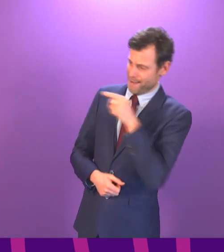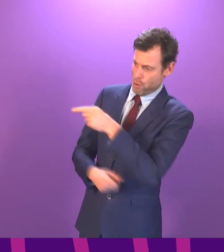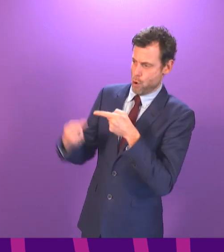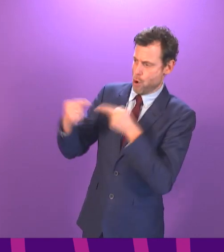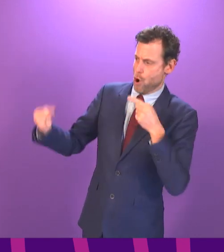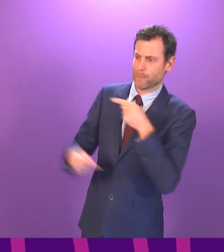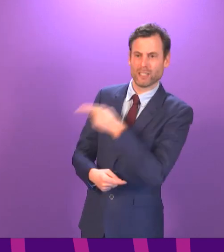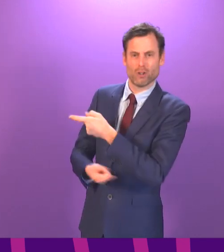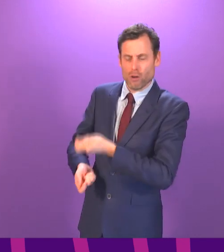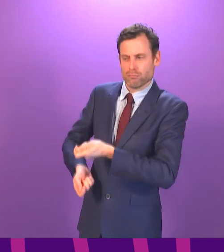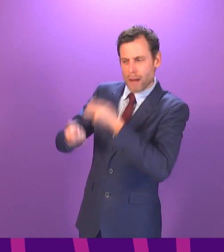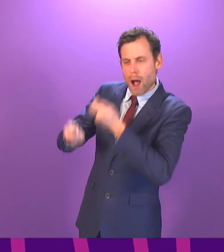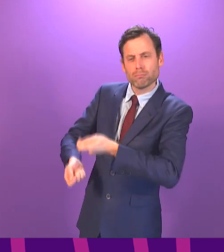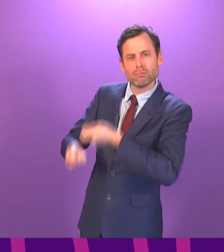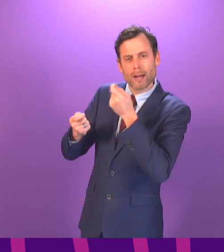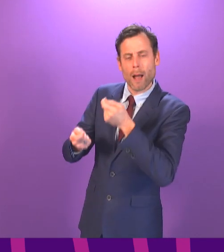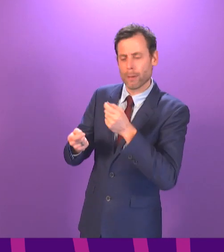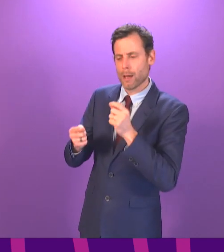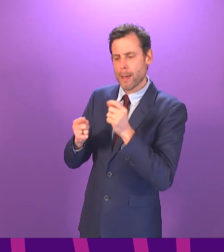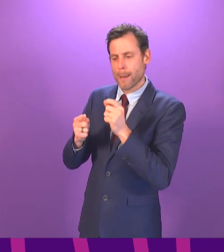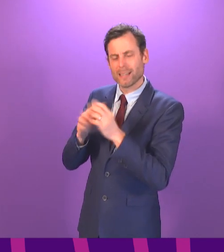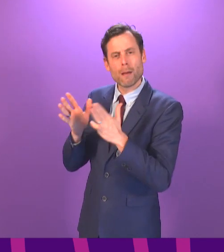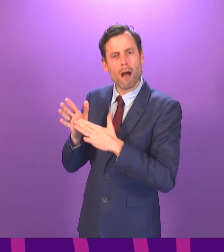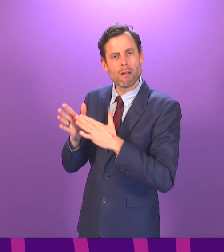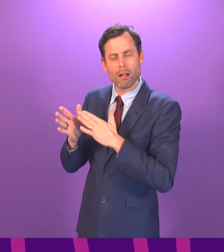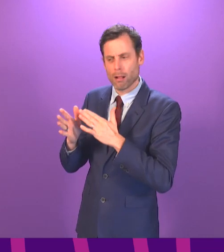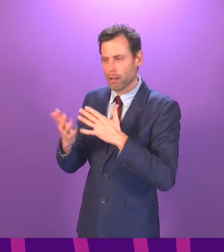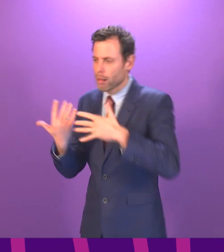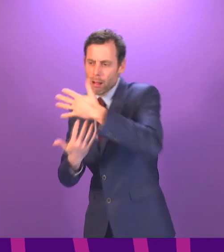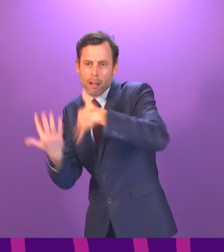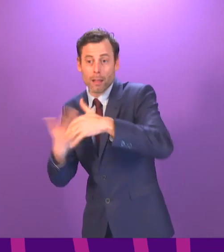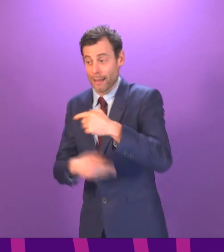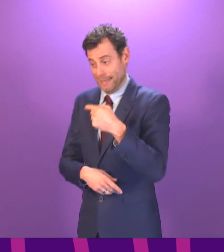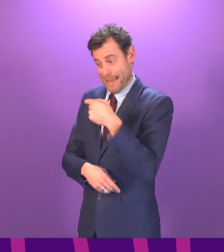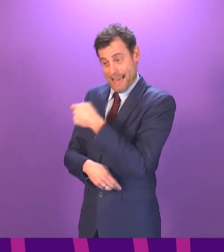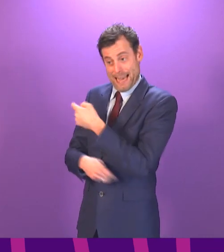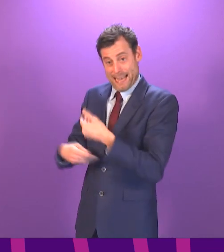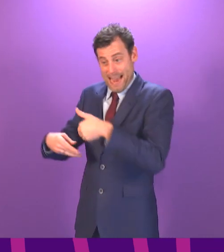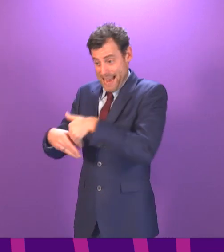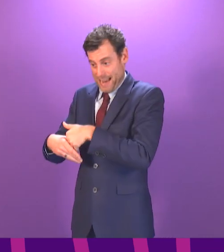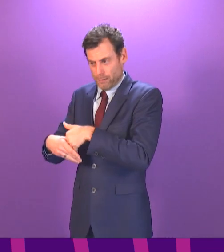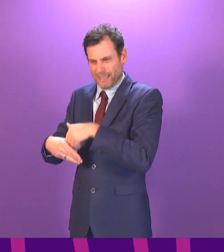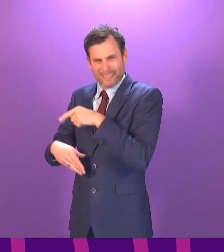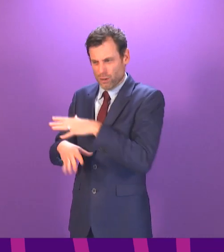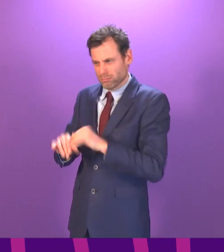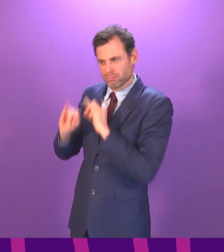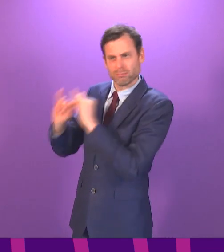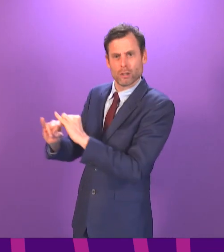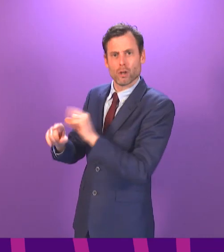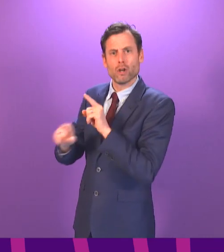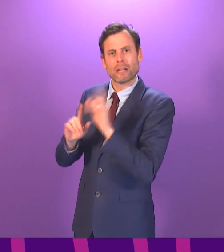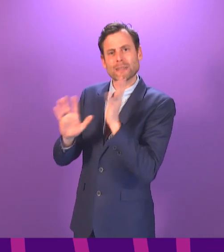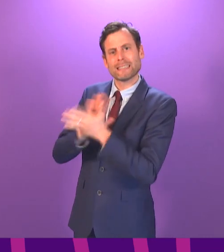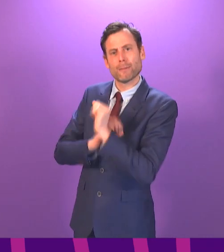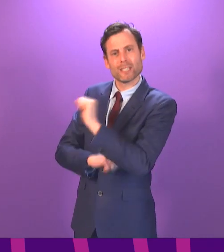are so keen to drag Peter Murrell into a process that he had no part in and to try to damage him.